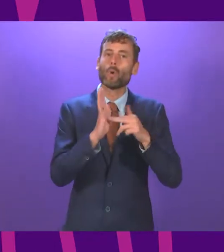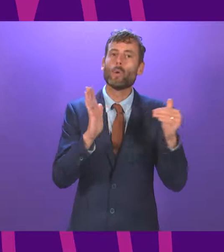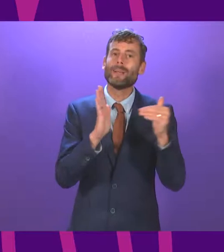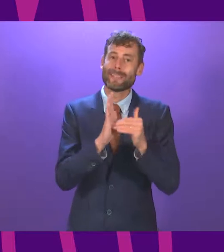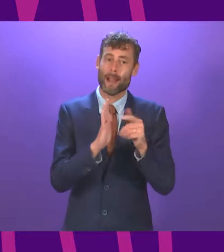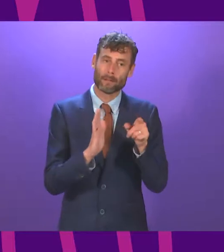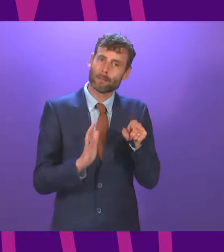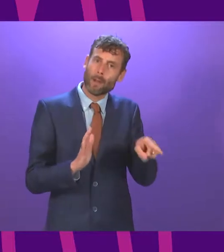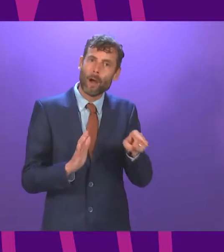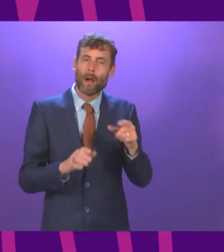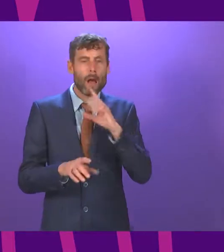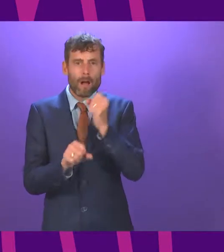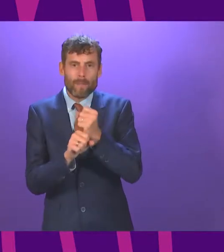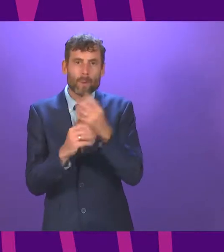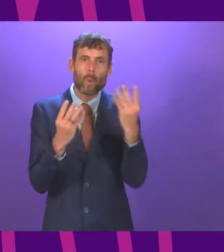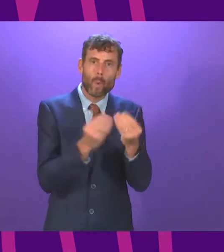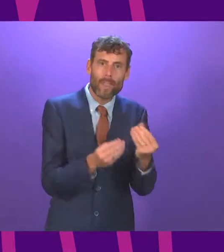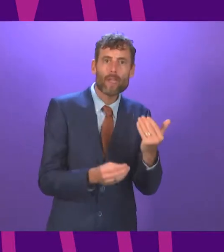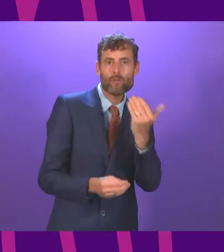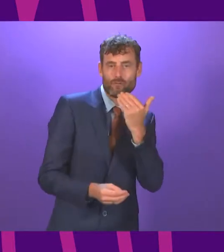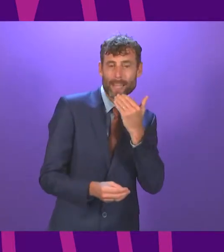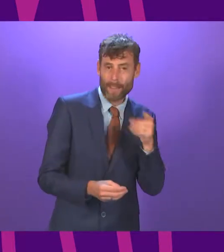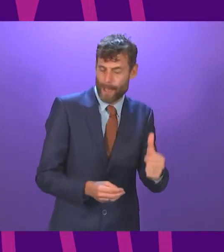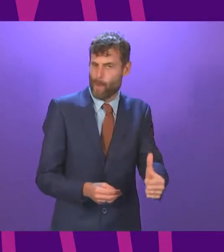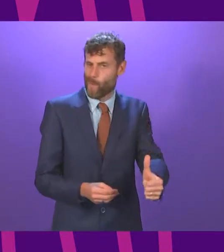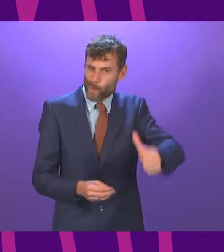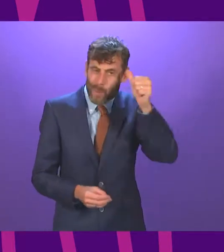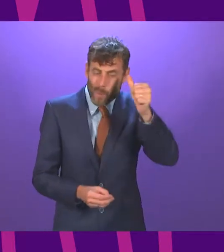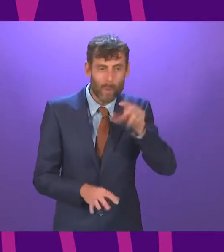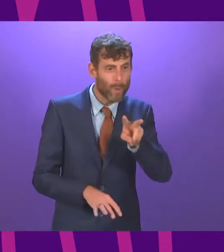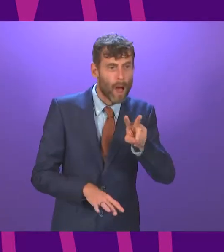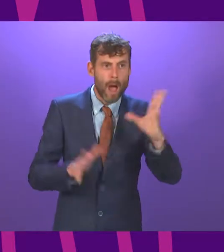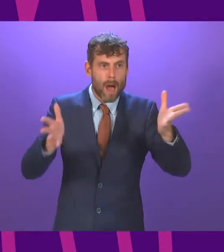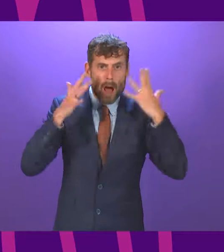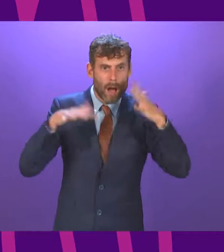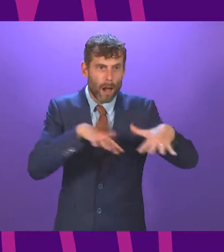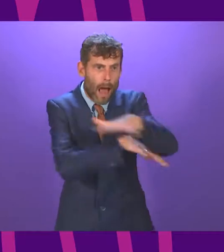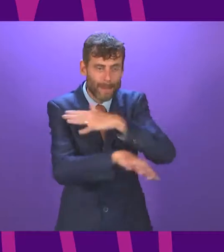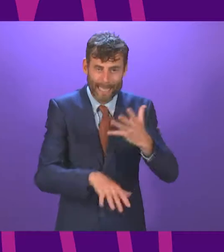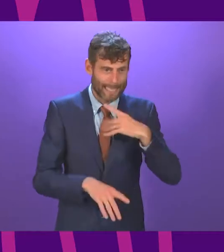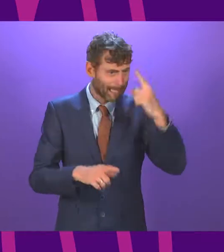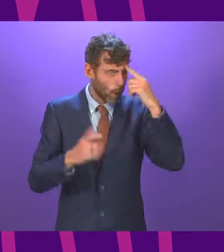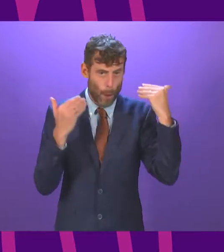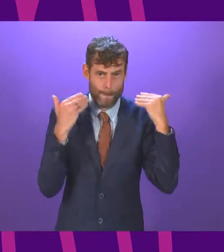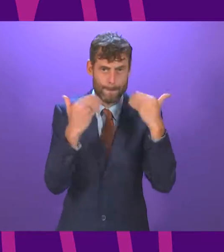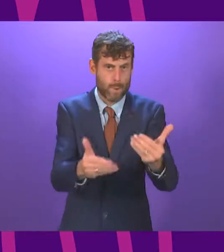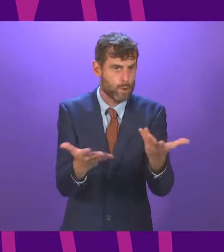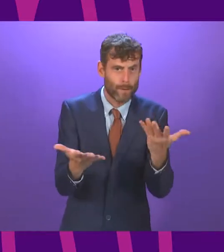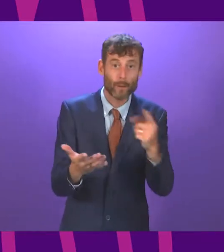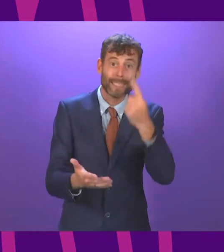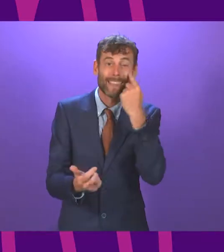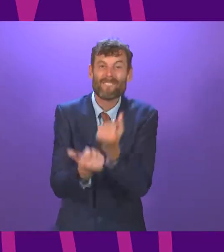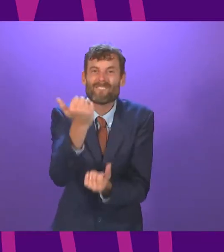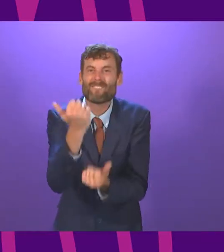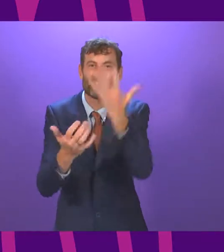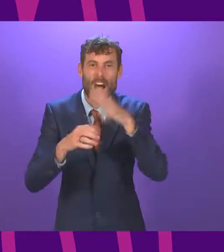imperative of the climate crisis. It was significantly, well, signed practically amidst the very smoke of the bushfires,